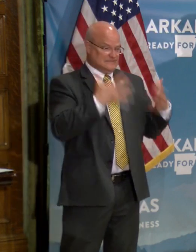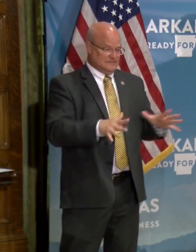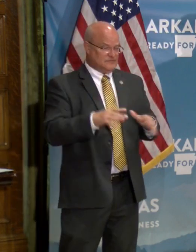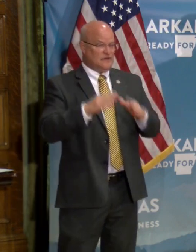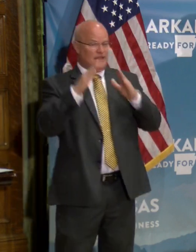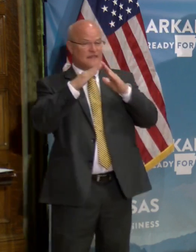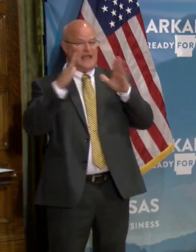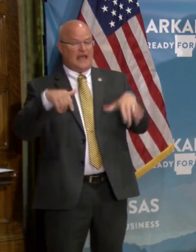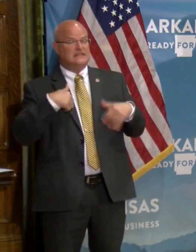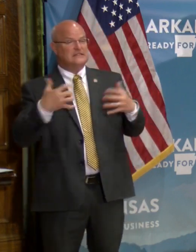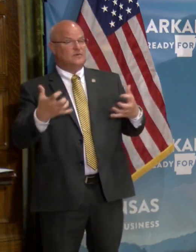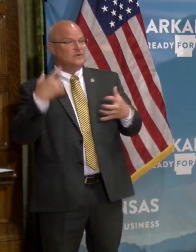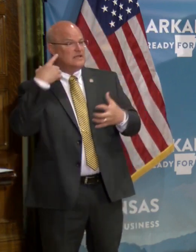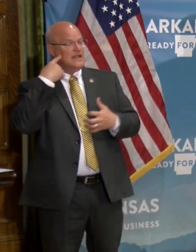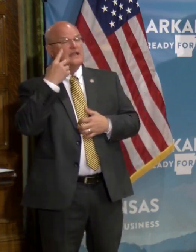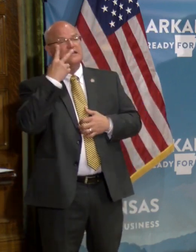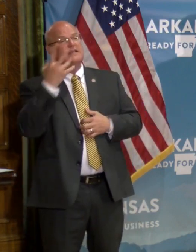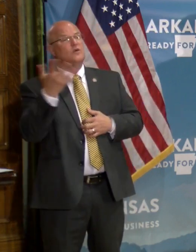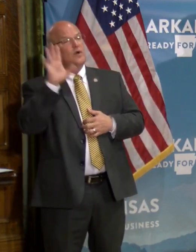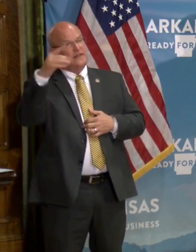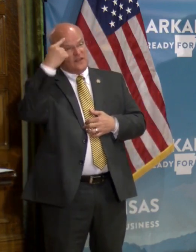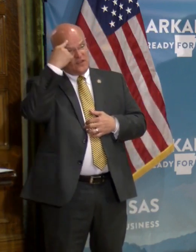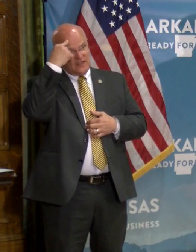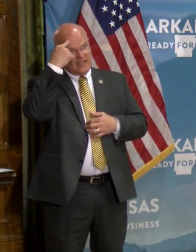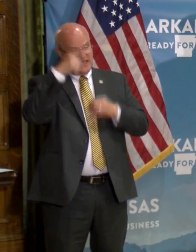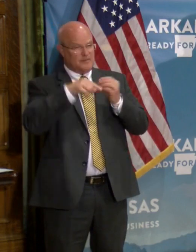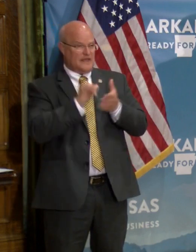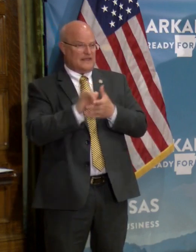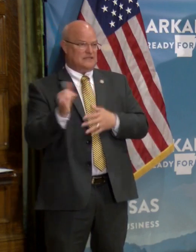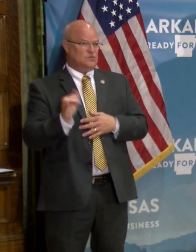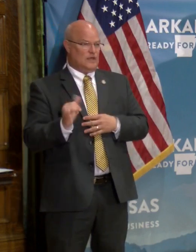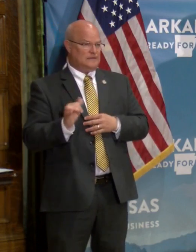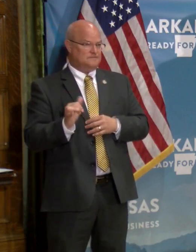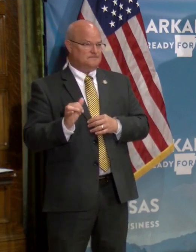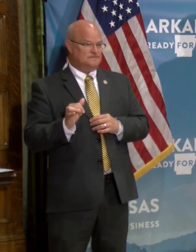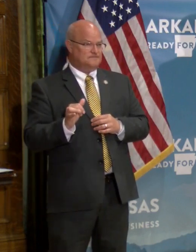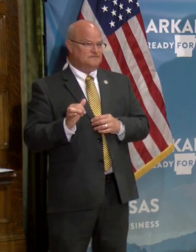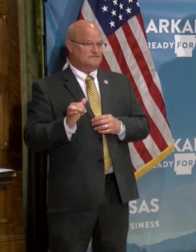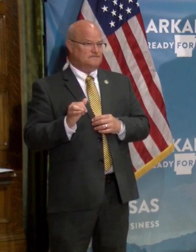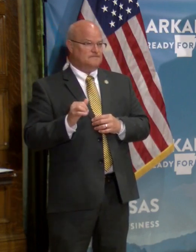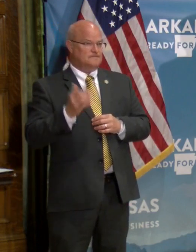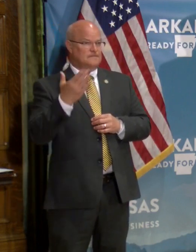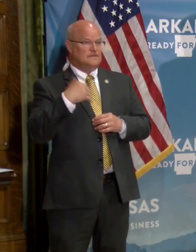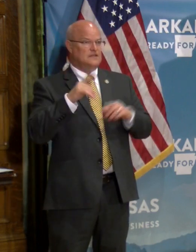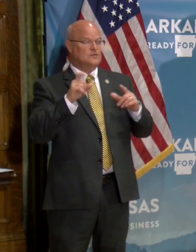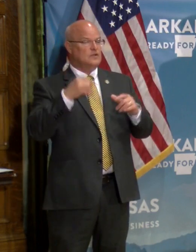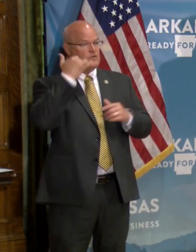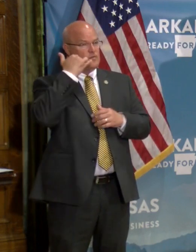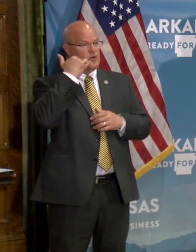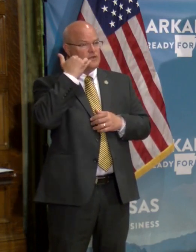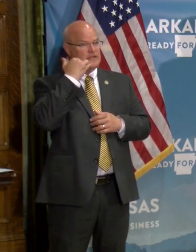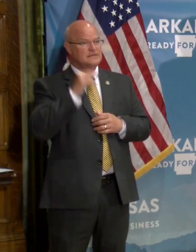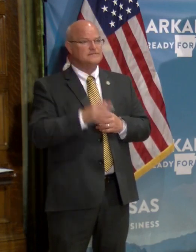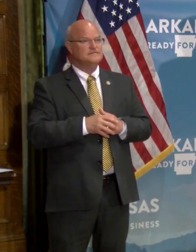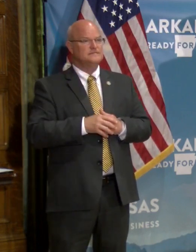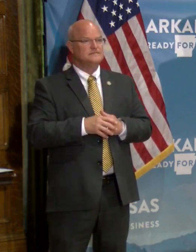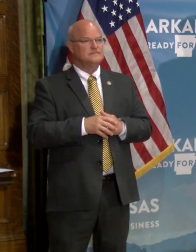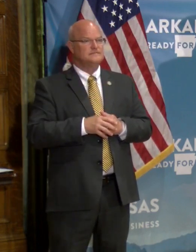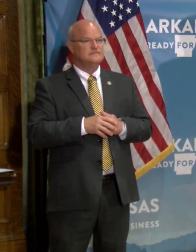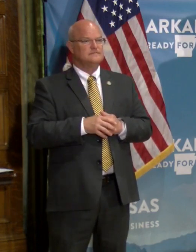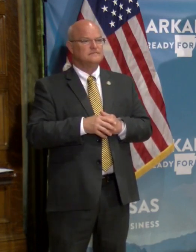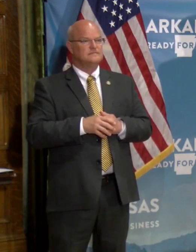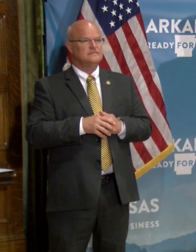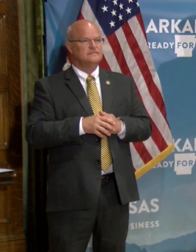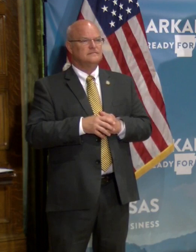to hear from the House, uh, to see, uh, what their thinking is on that as well. next question remotely. Yes,